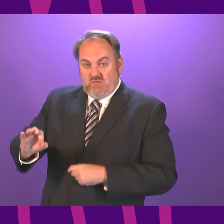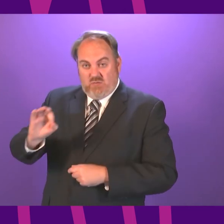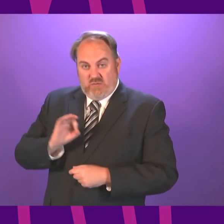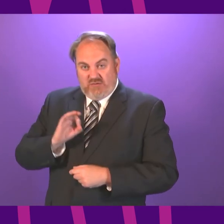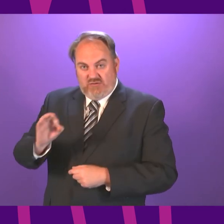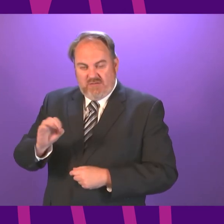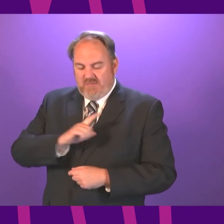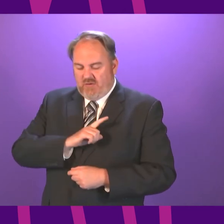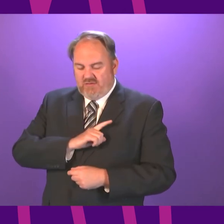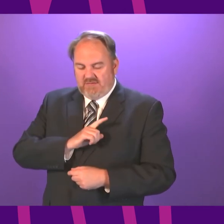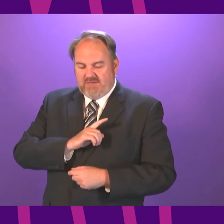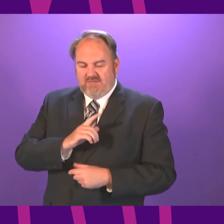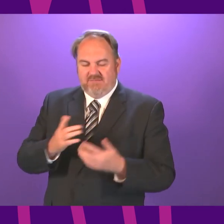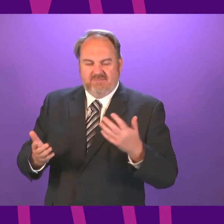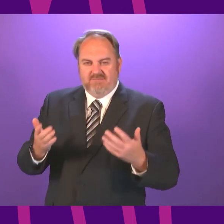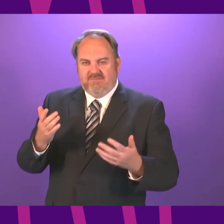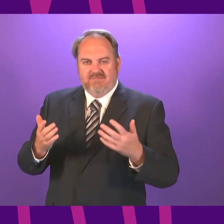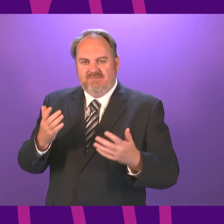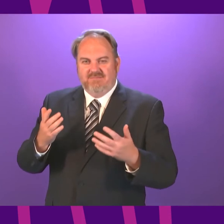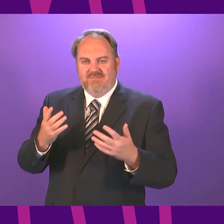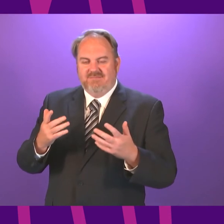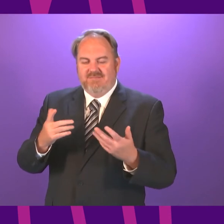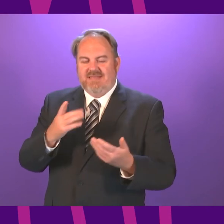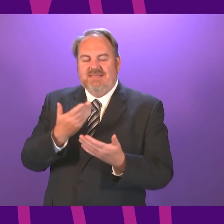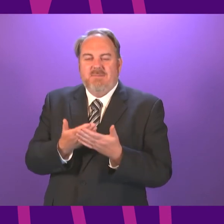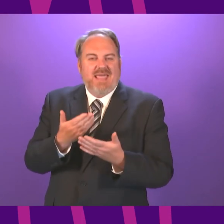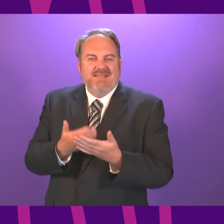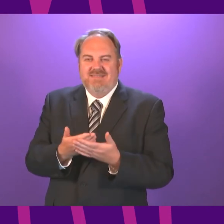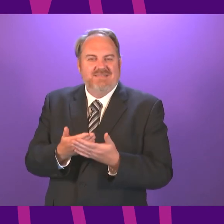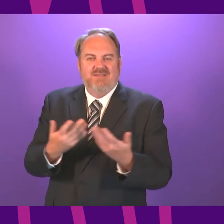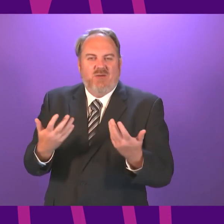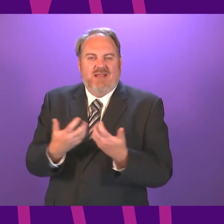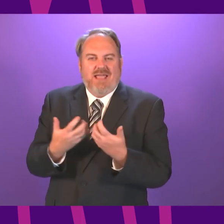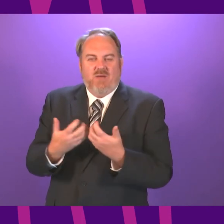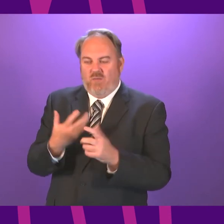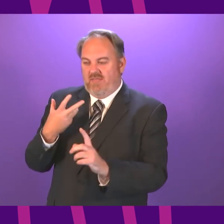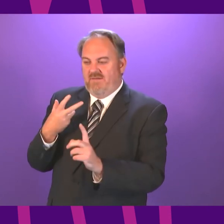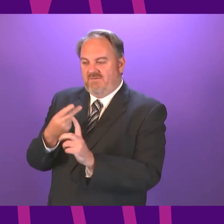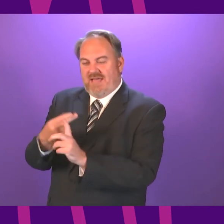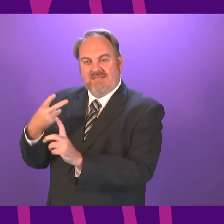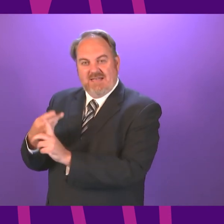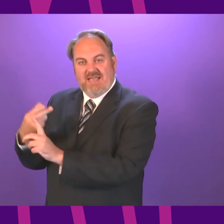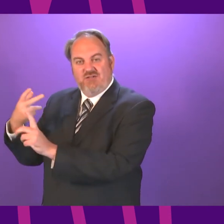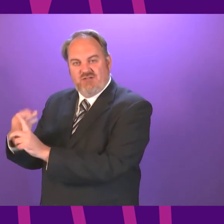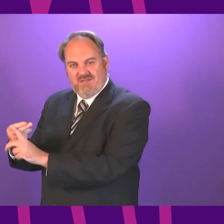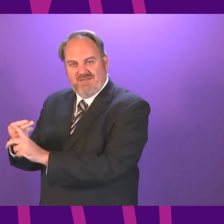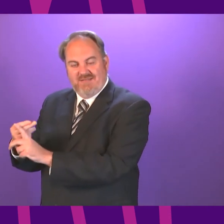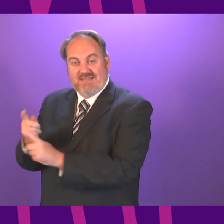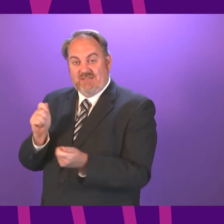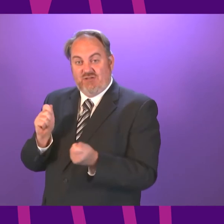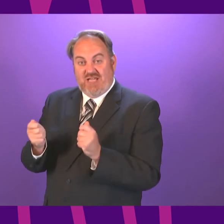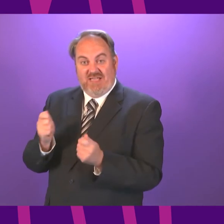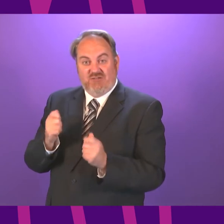recognising the way in which and the extent to which vaccination is changing the reality of the impact of this virus.